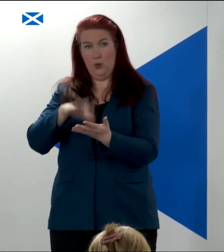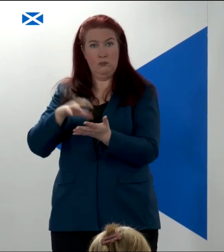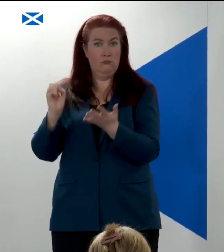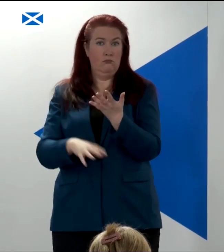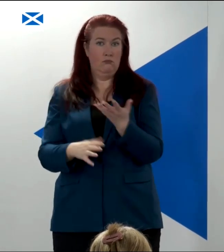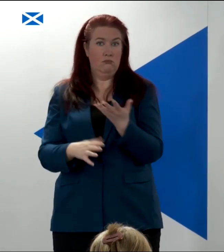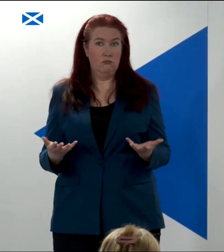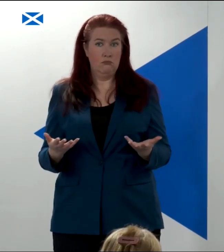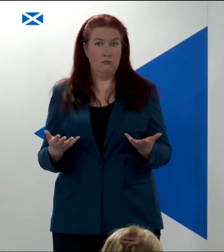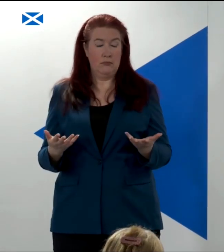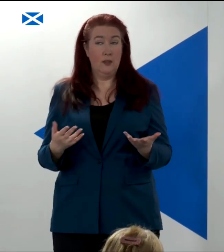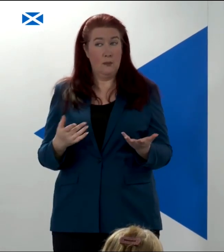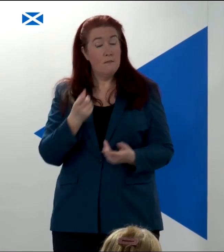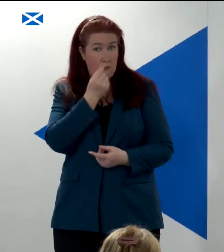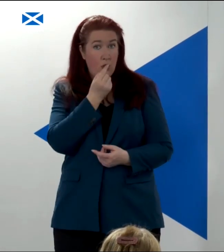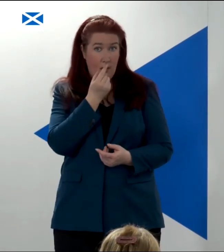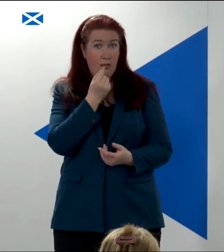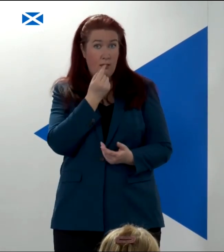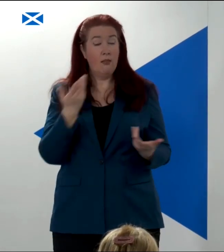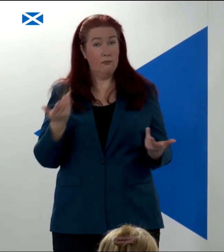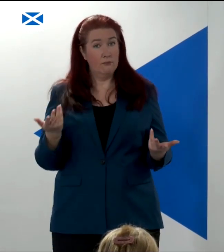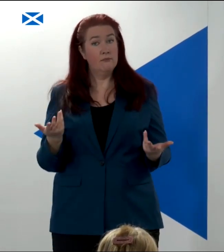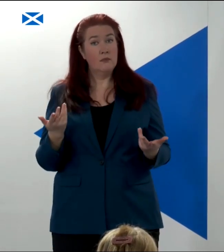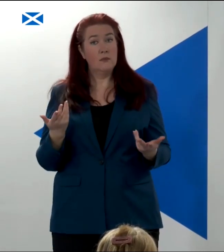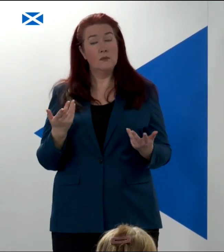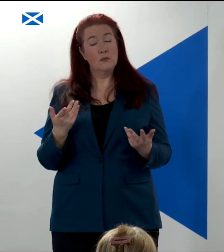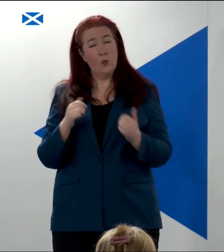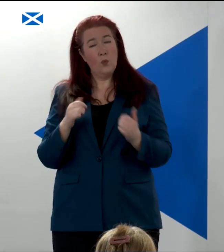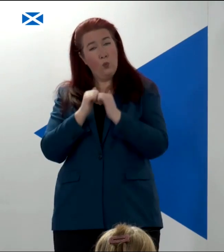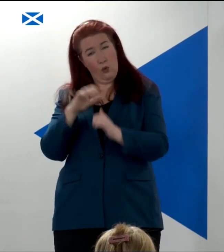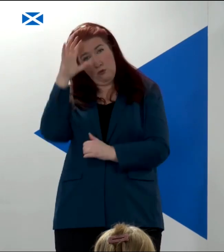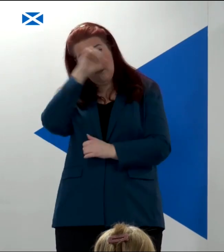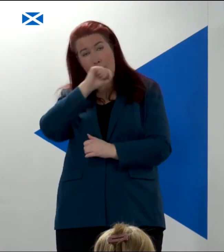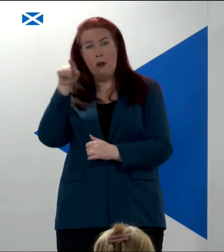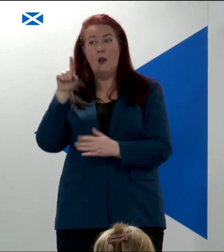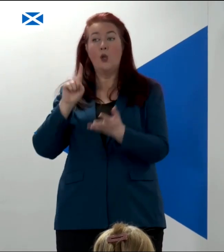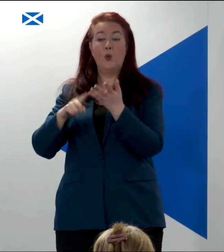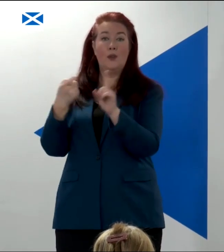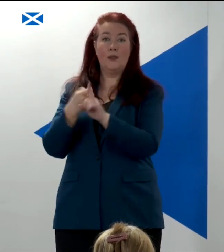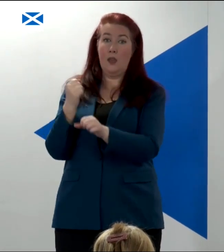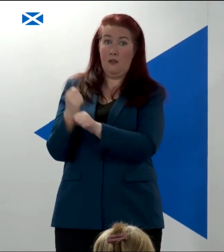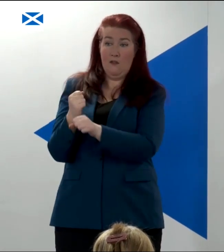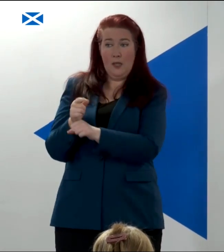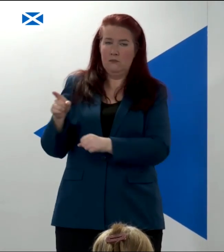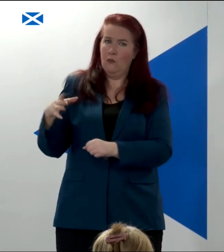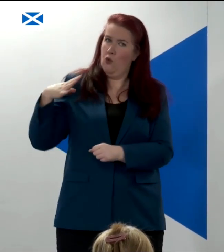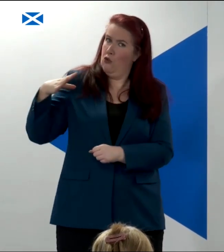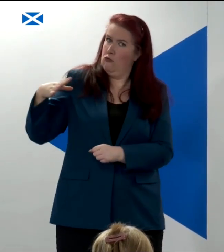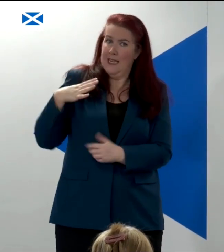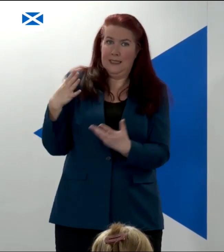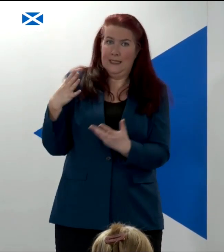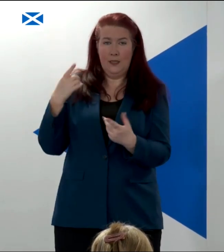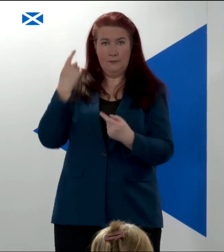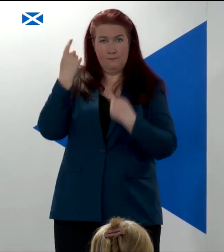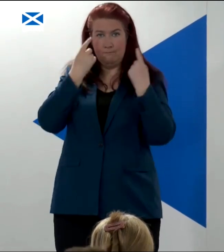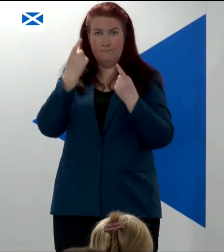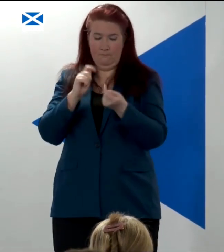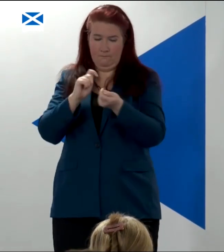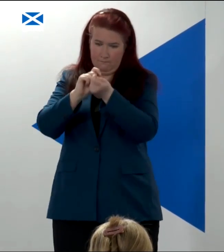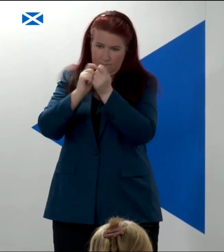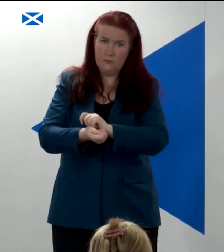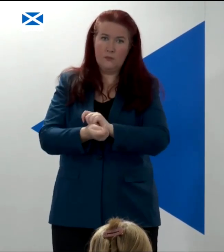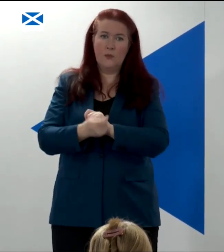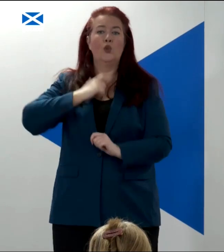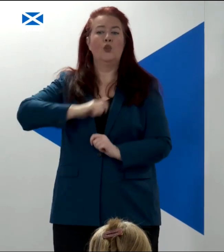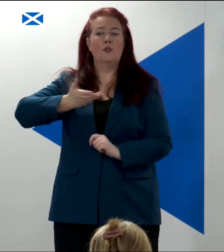an abstract concept. It's worth remembering that the UK government is already seriously considering the repeal of the